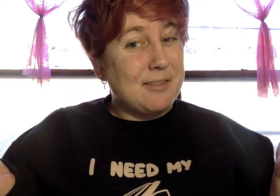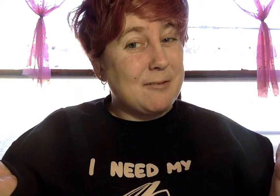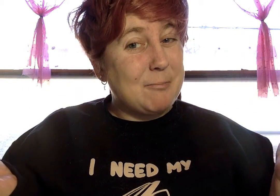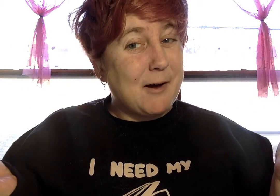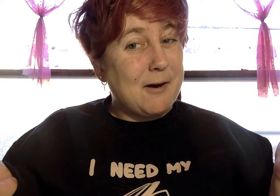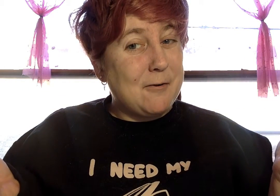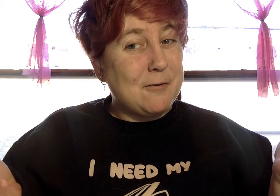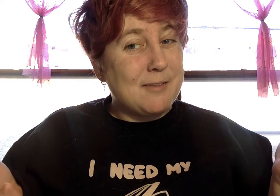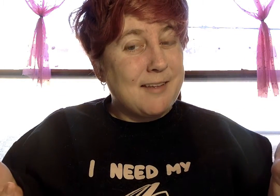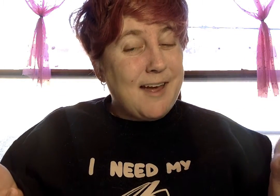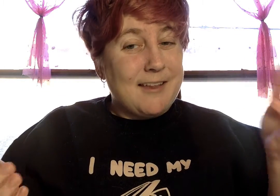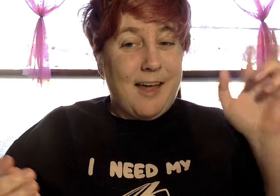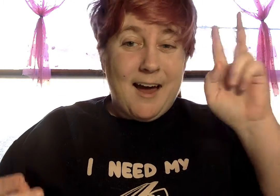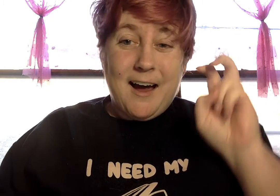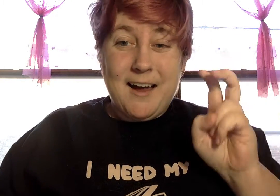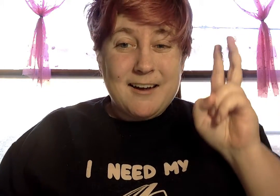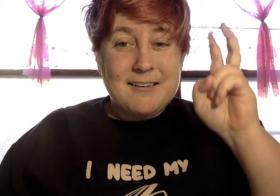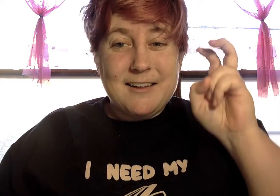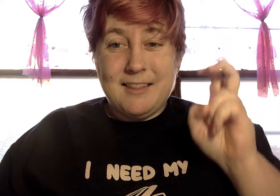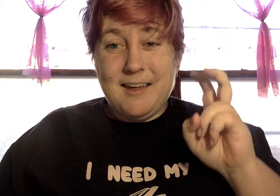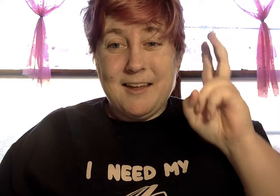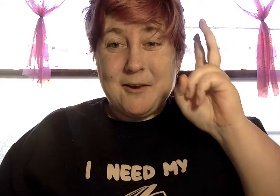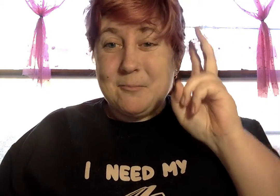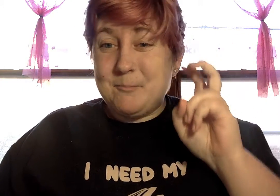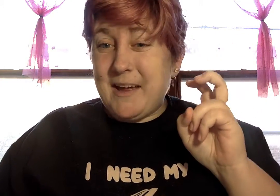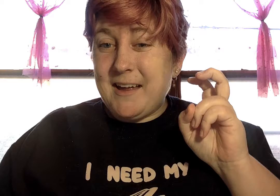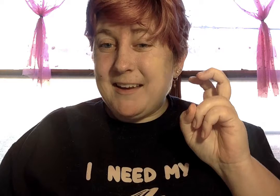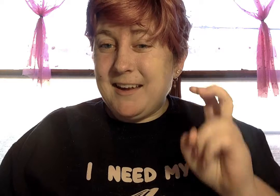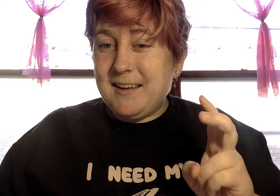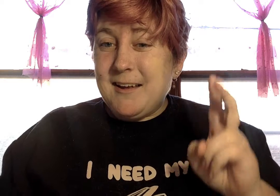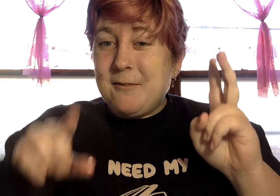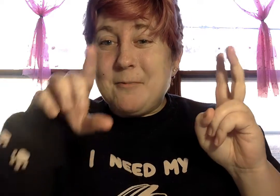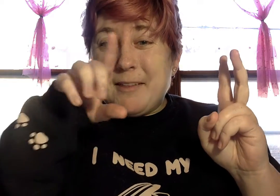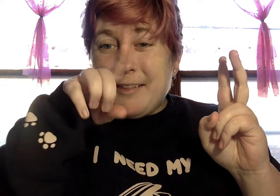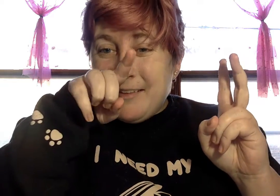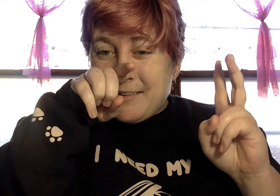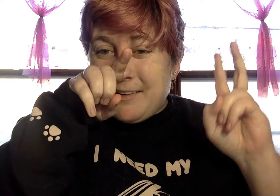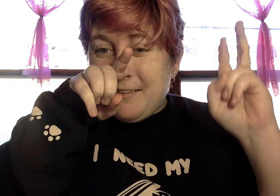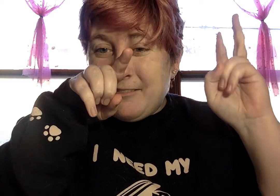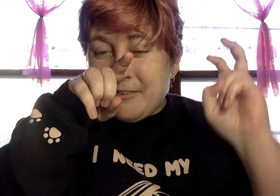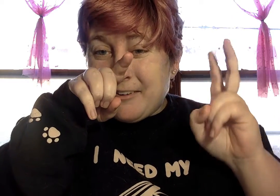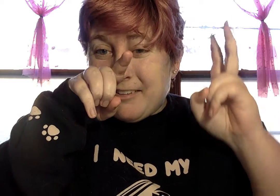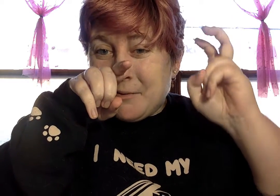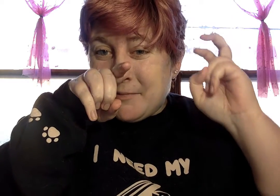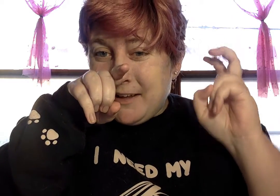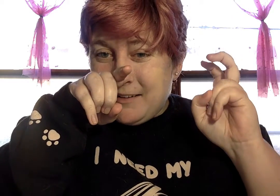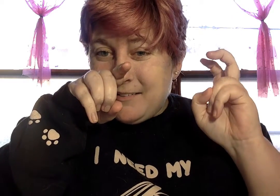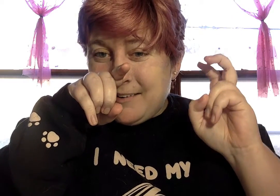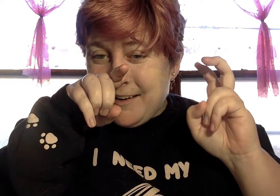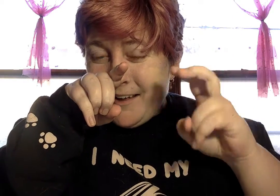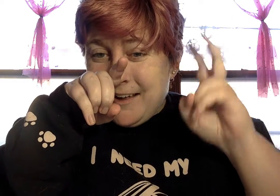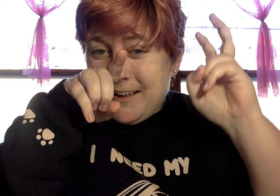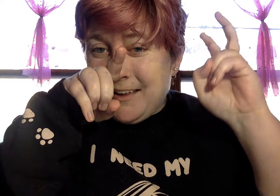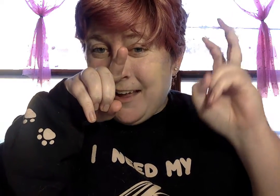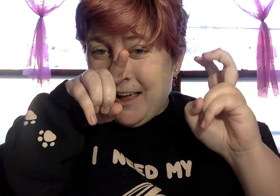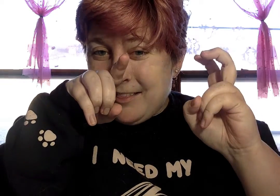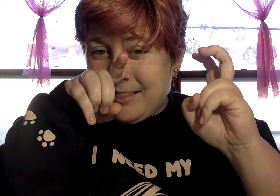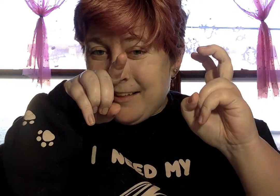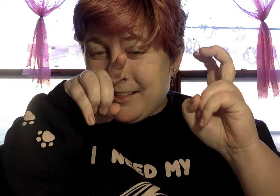suppose? That hungry little bunny was looking for some lunch. He ate that